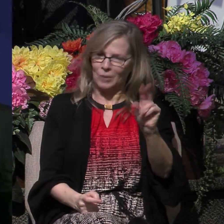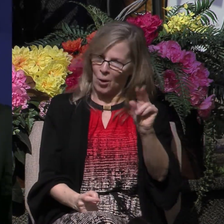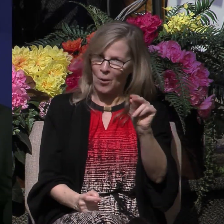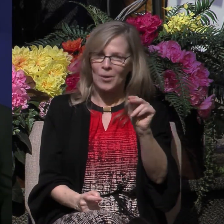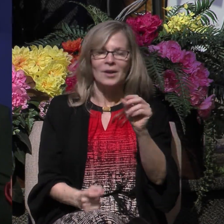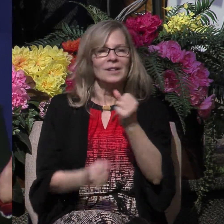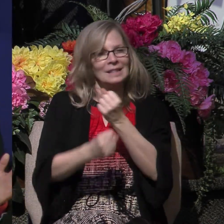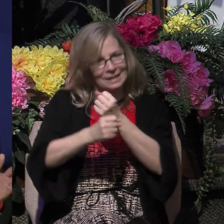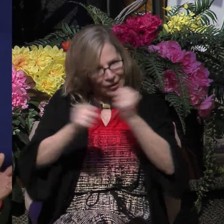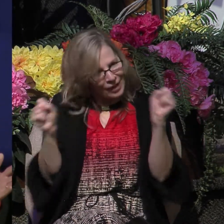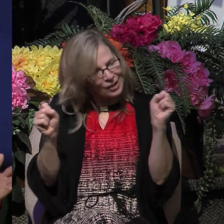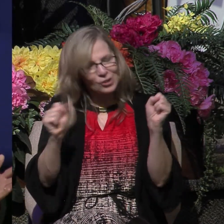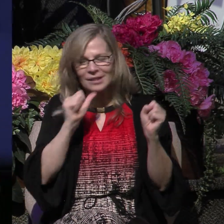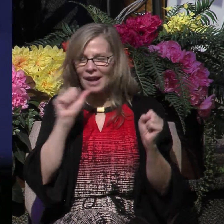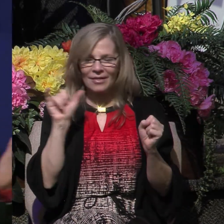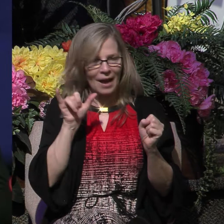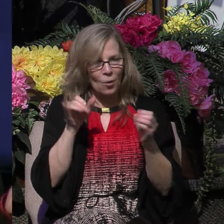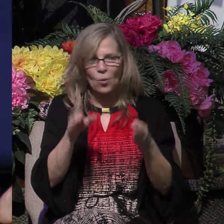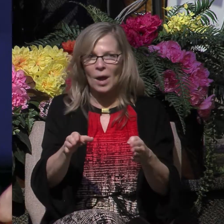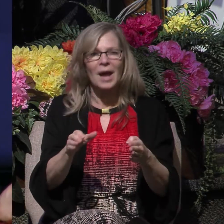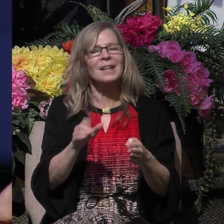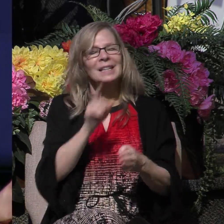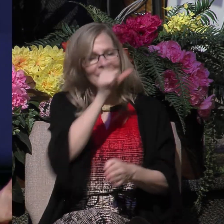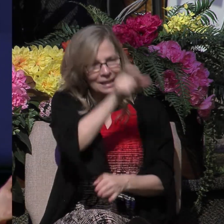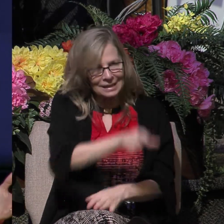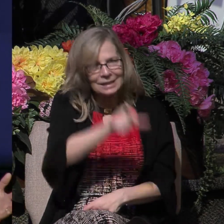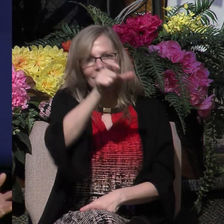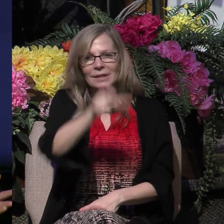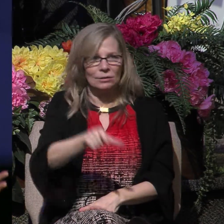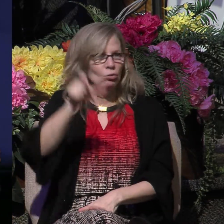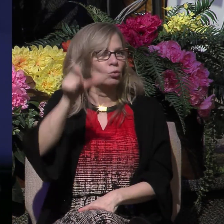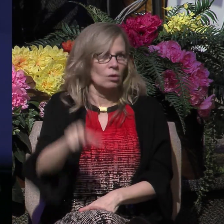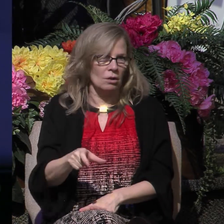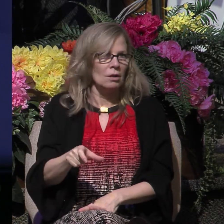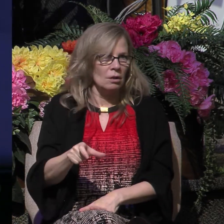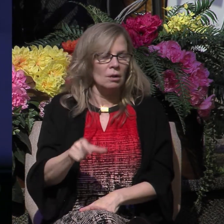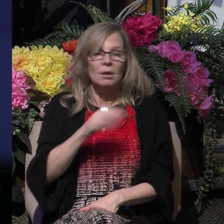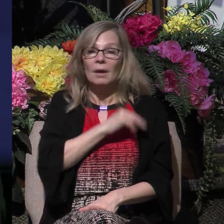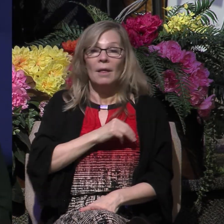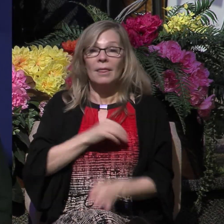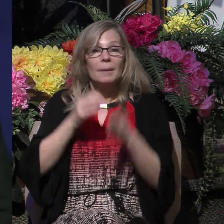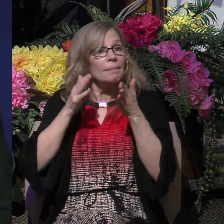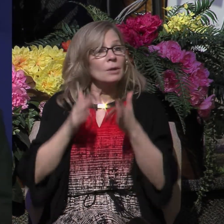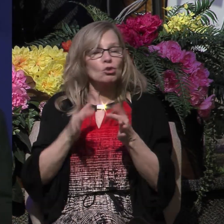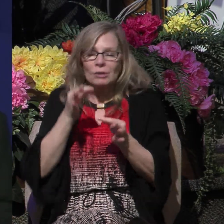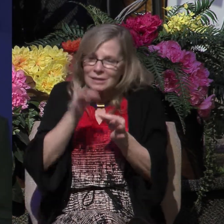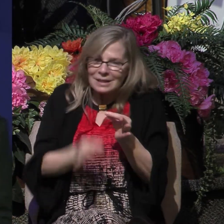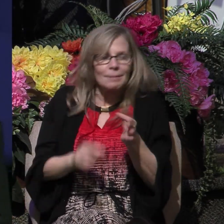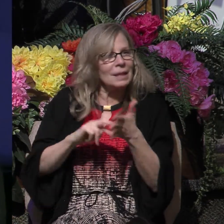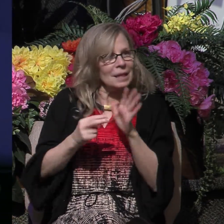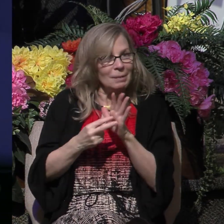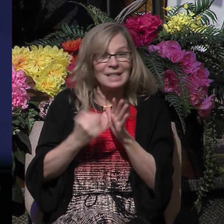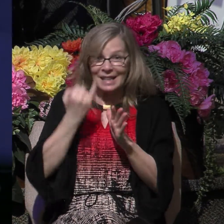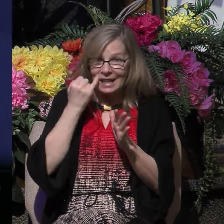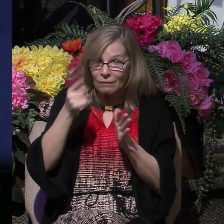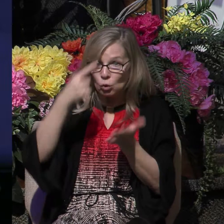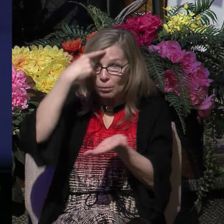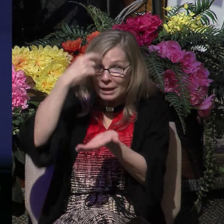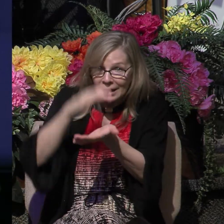Salvation doesn't work like that. It's on an individual basis. The missionaries are simply saying that if he believes in Christ, then